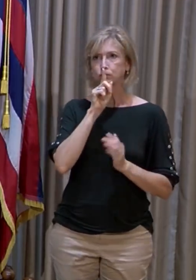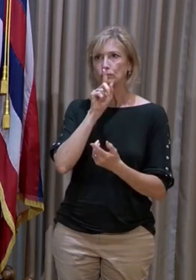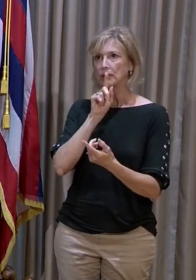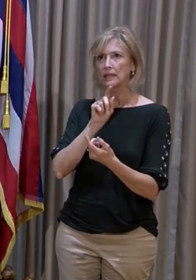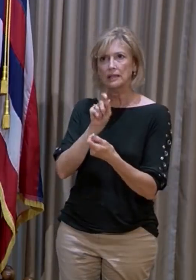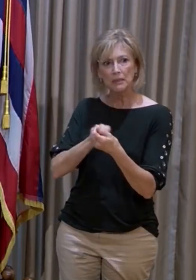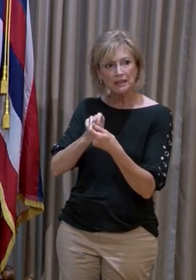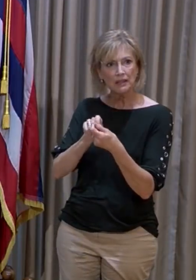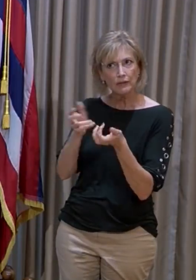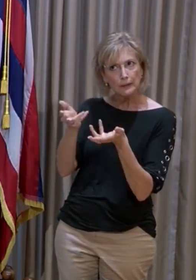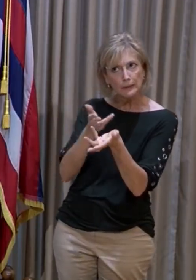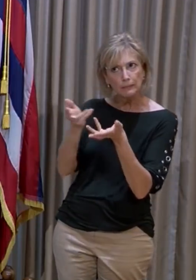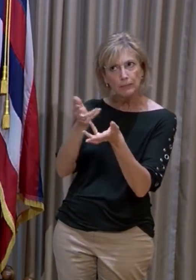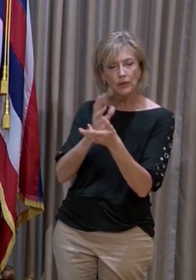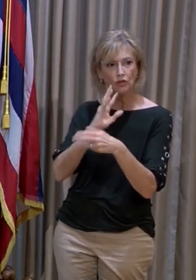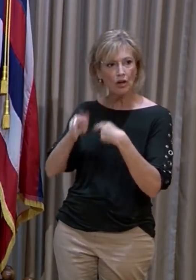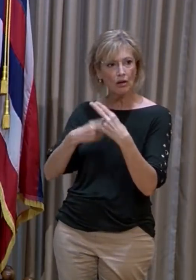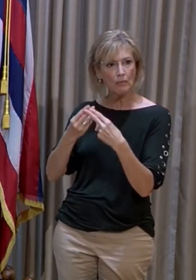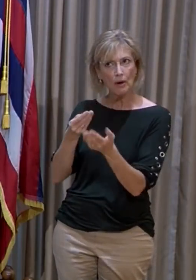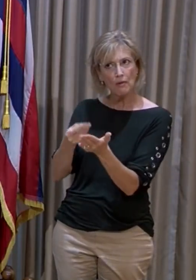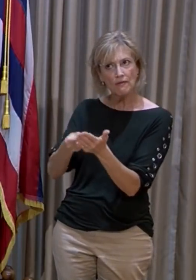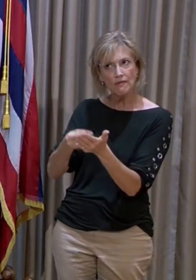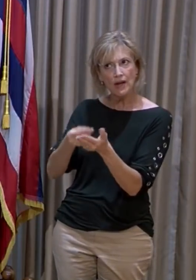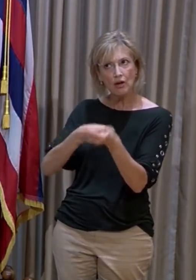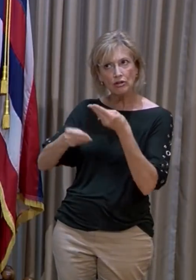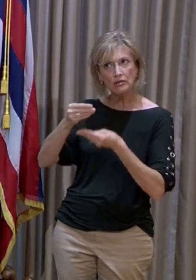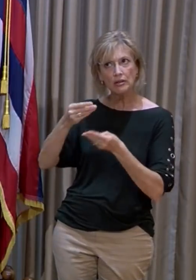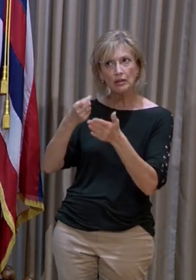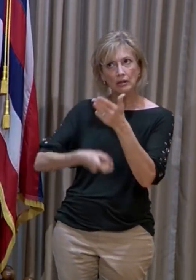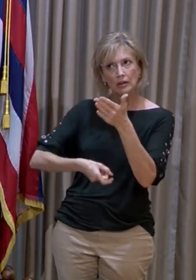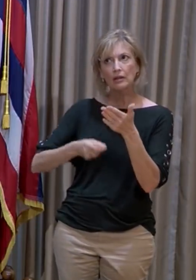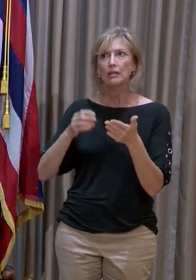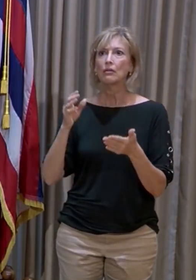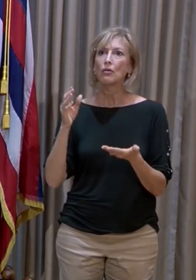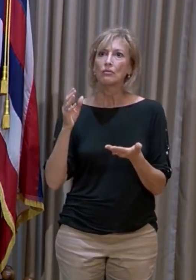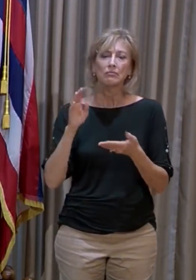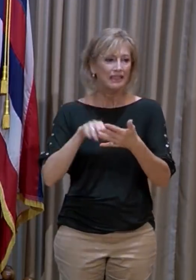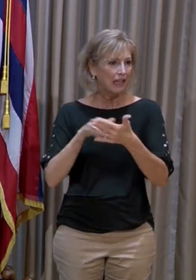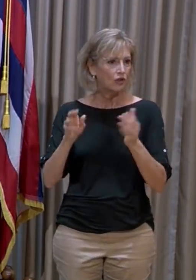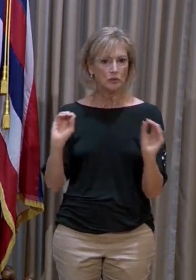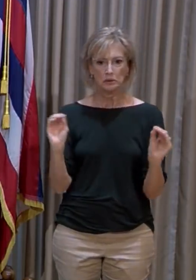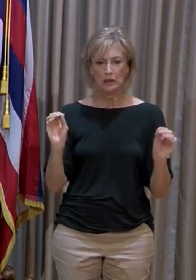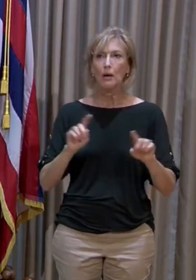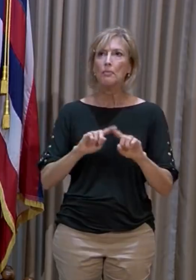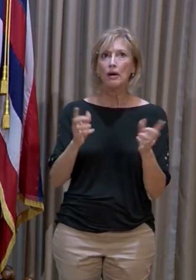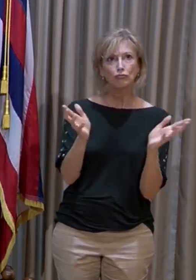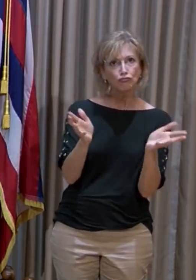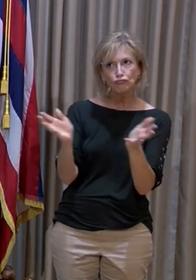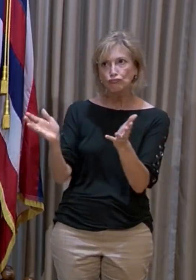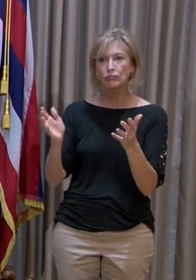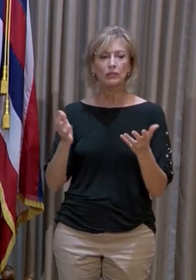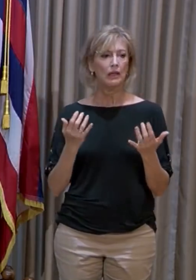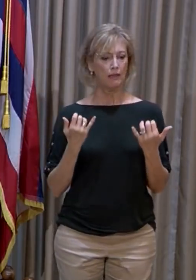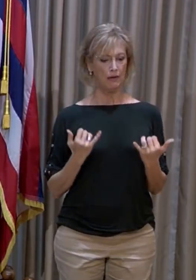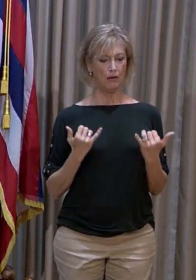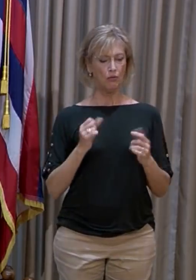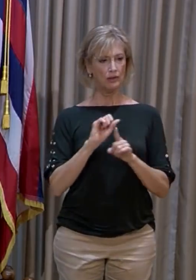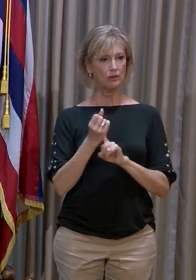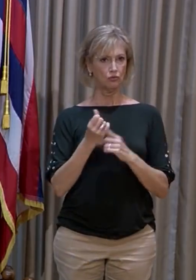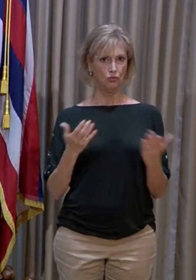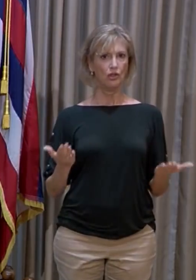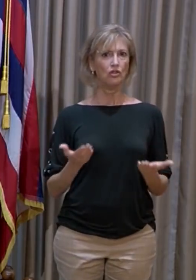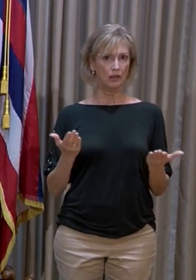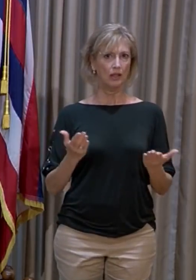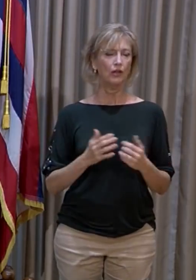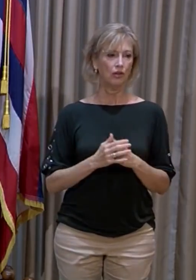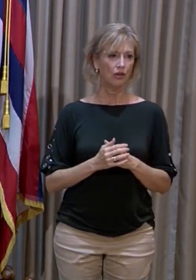fares or schedules or flights, but spoke with them about the current situation here